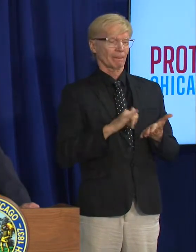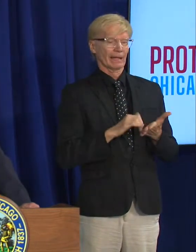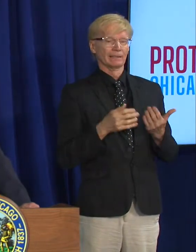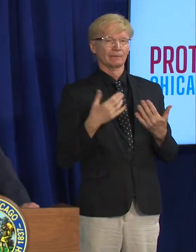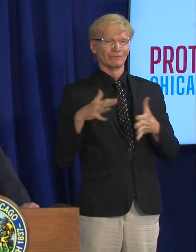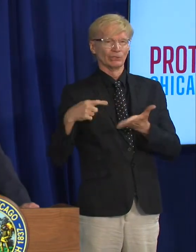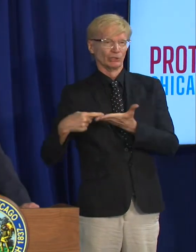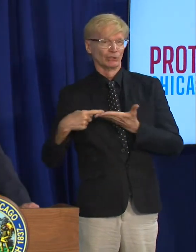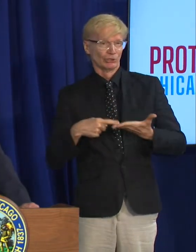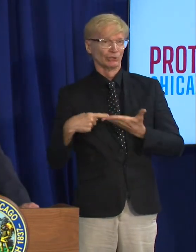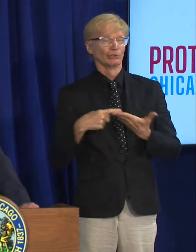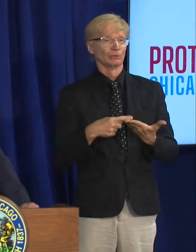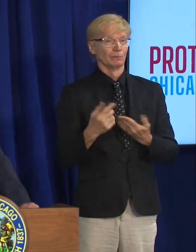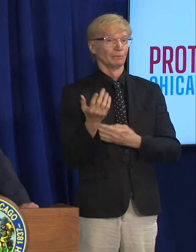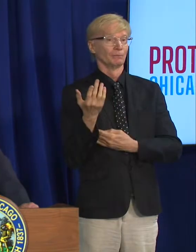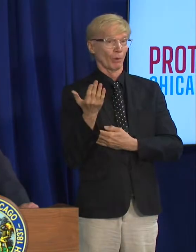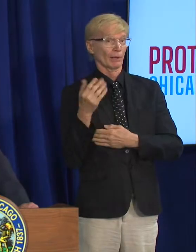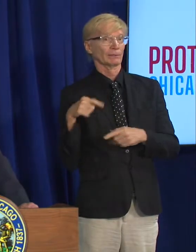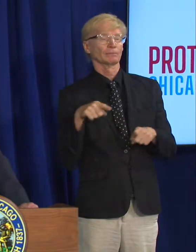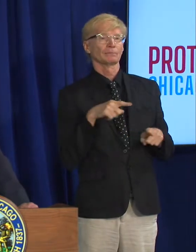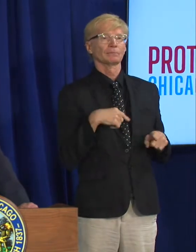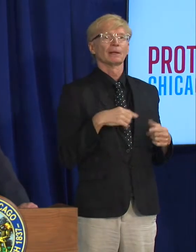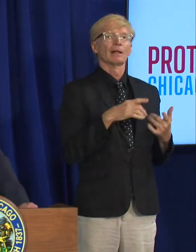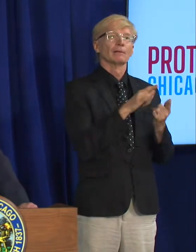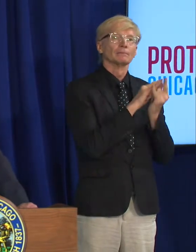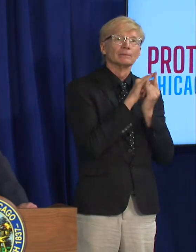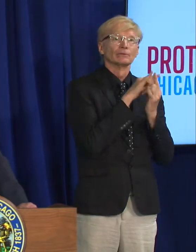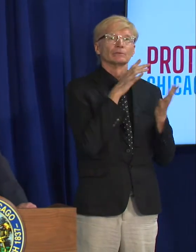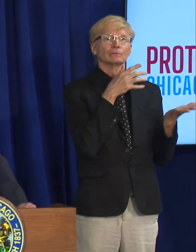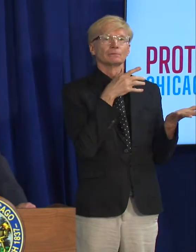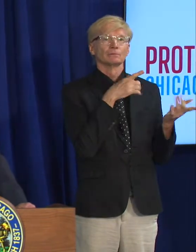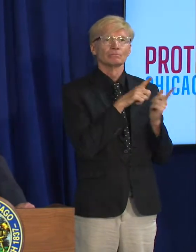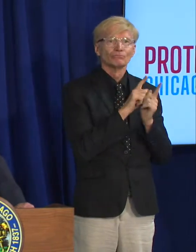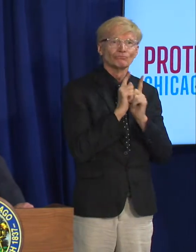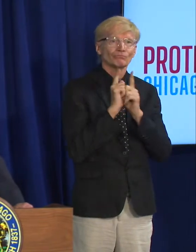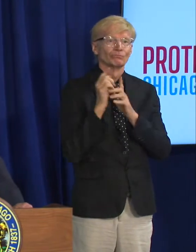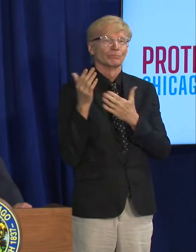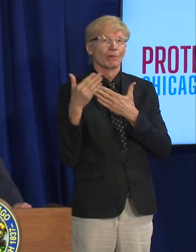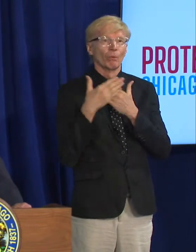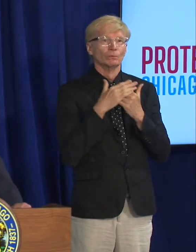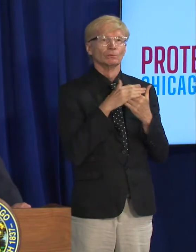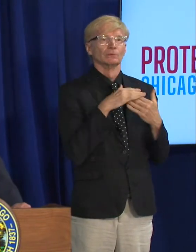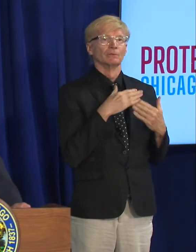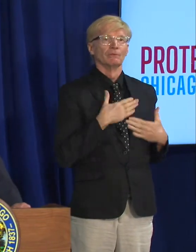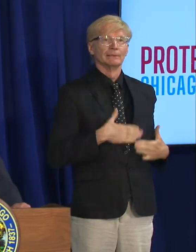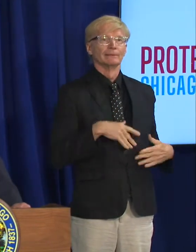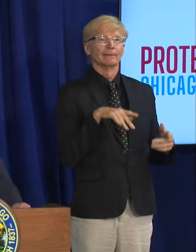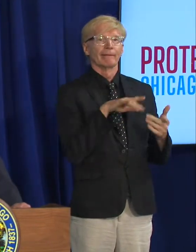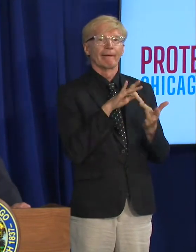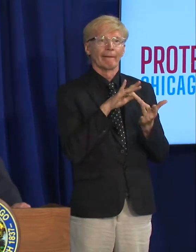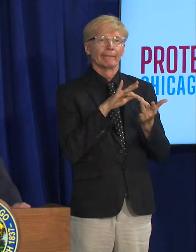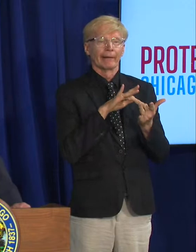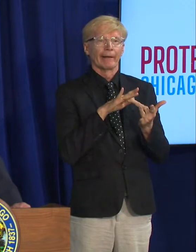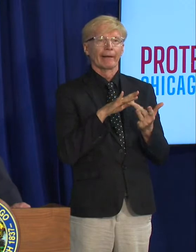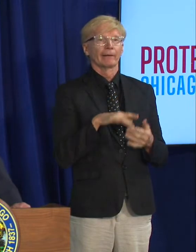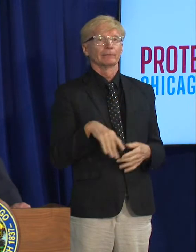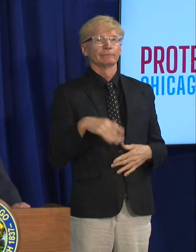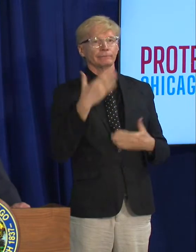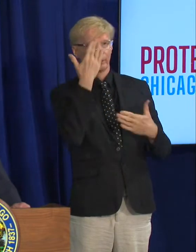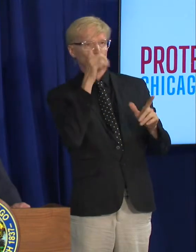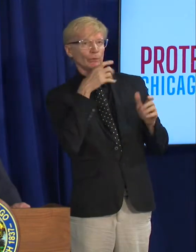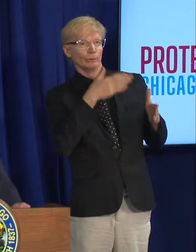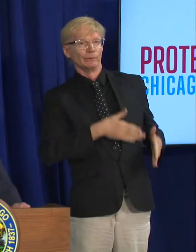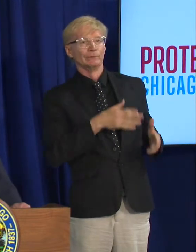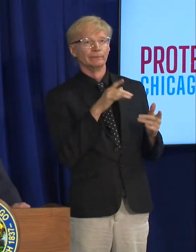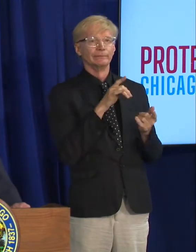transmitted this is really with intimate sexual con contact you know anonymous partners